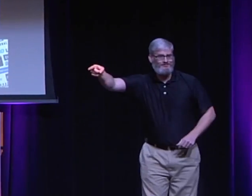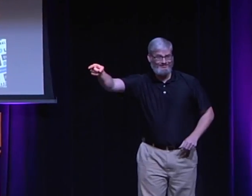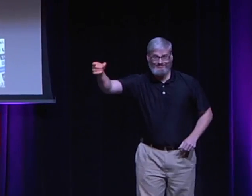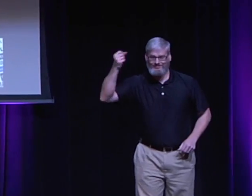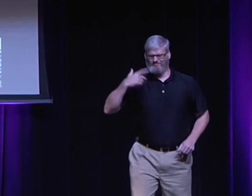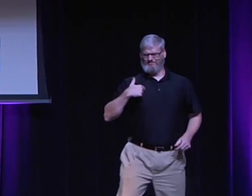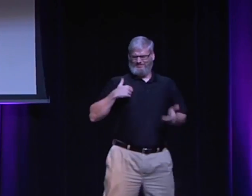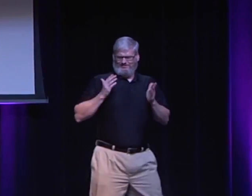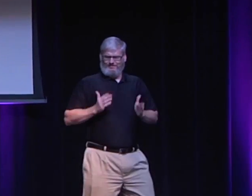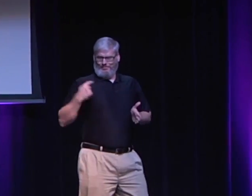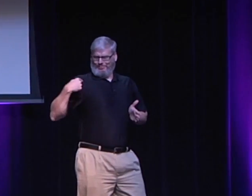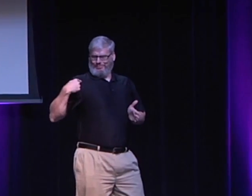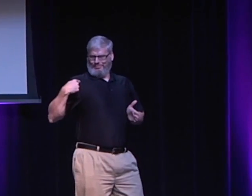What are we supposed to be teaching to them?